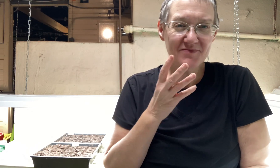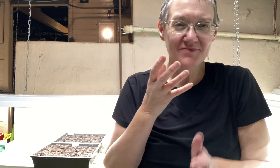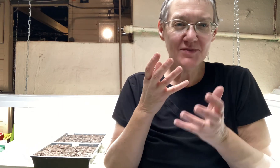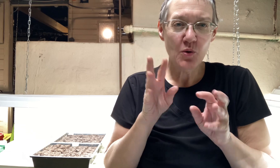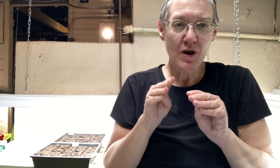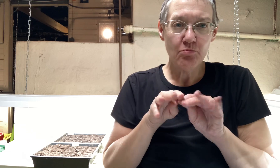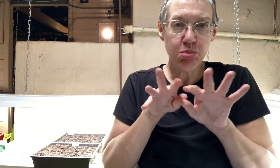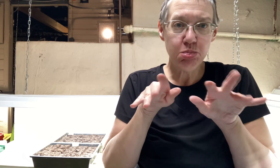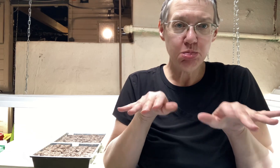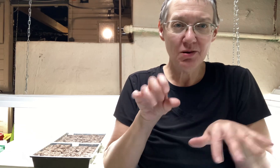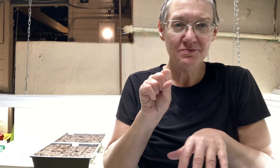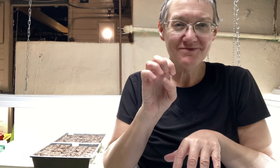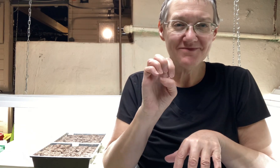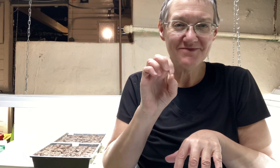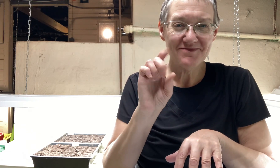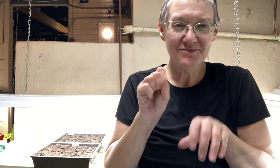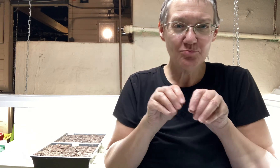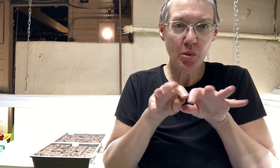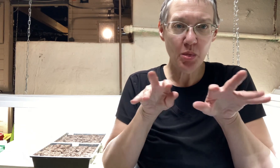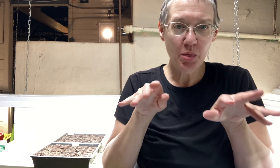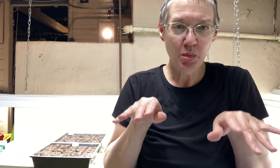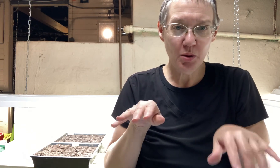little bit of water and again don't flood them out